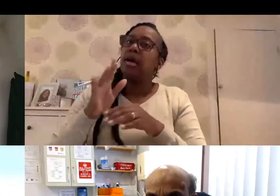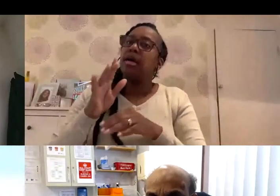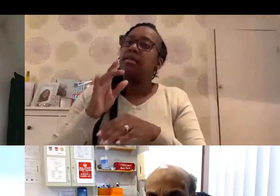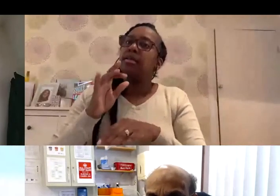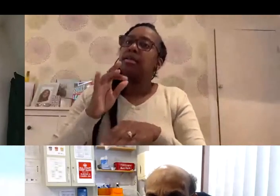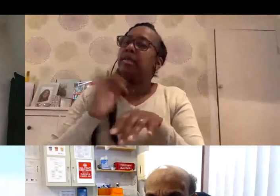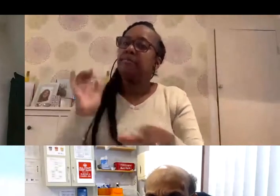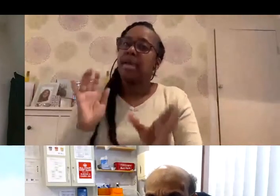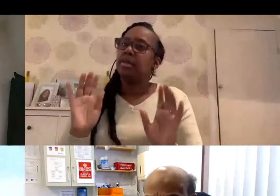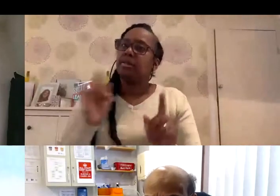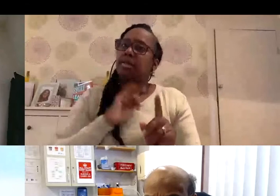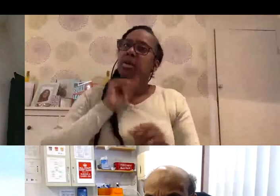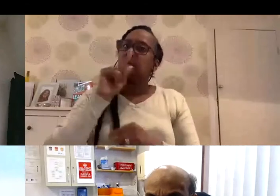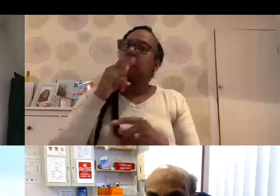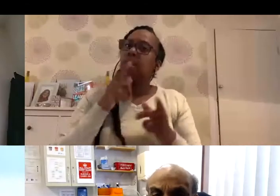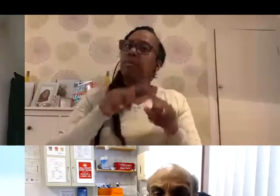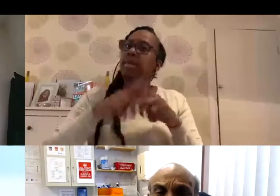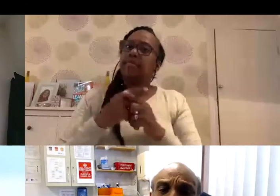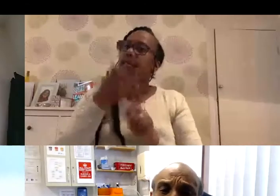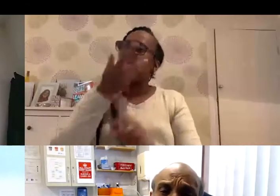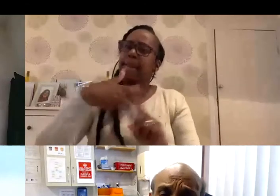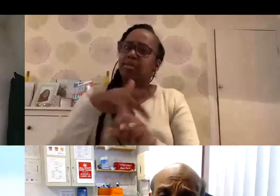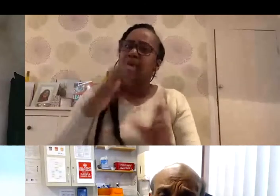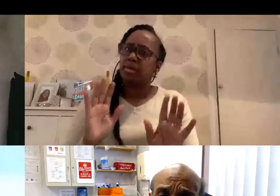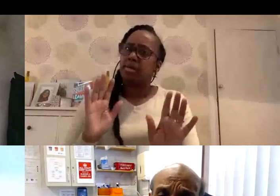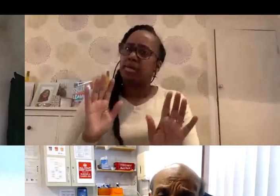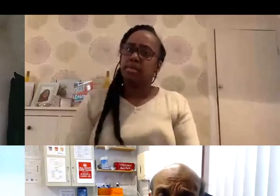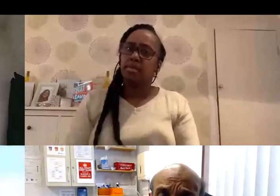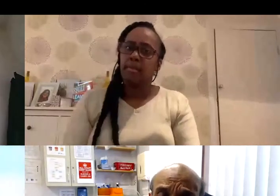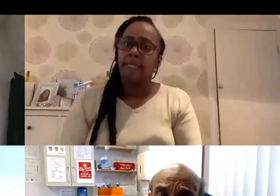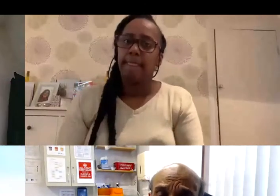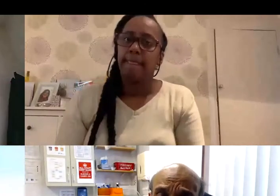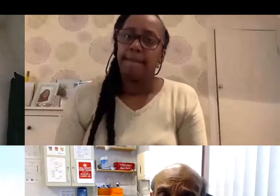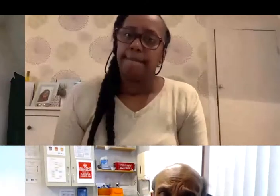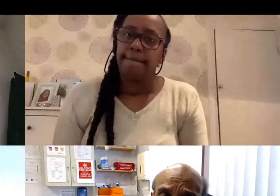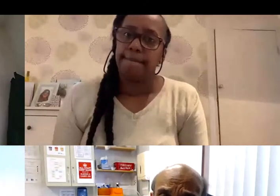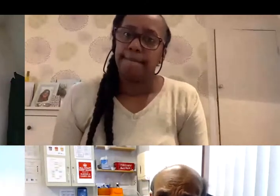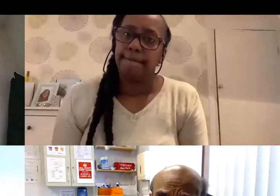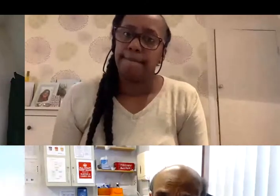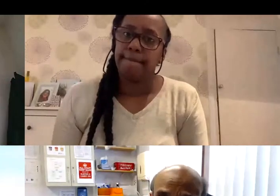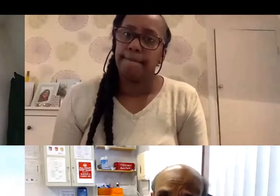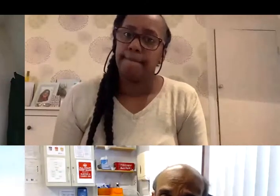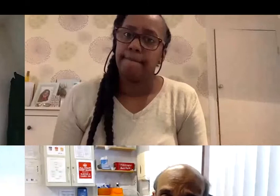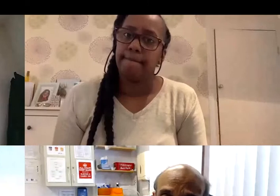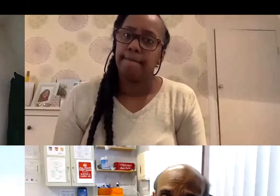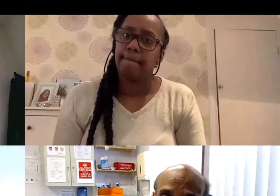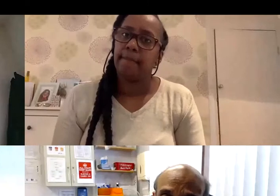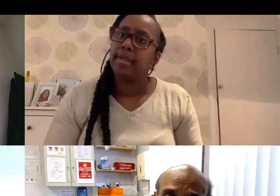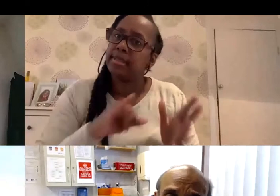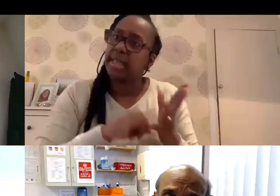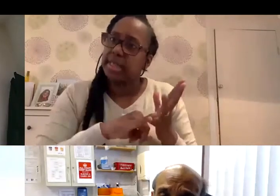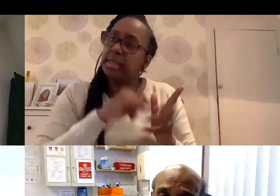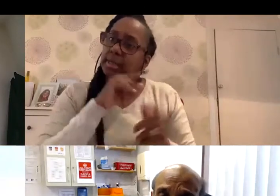vaccine or because you're from a particular background. And Serena, just for the record, when I was told there's a space for me